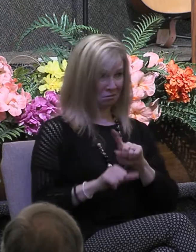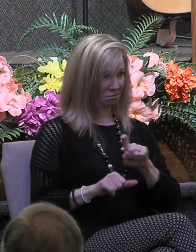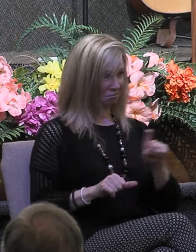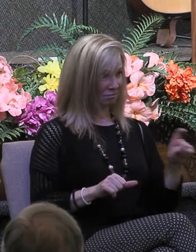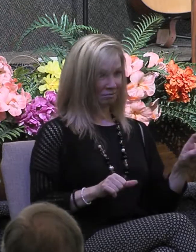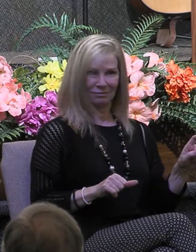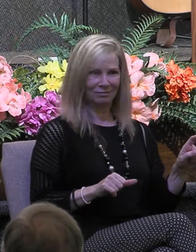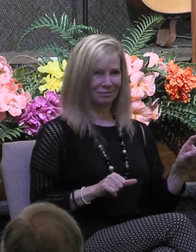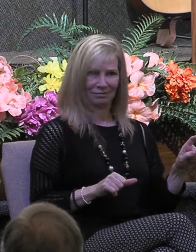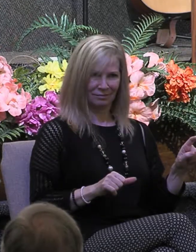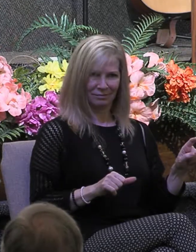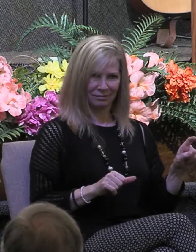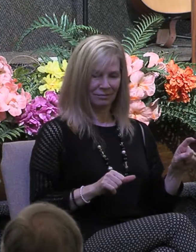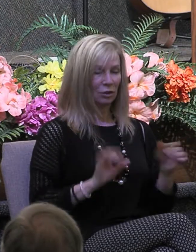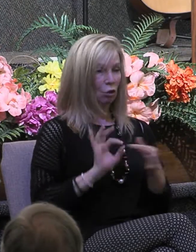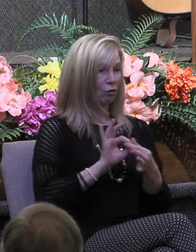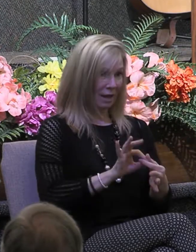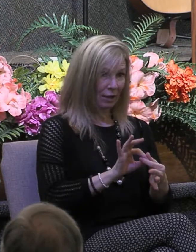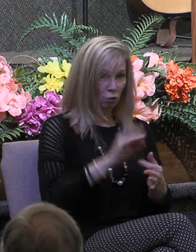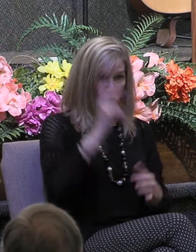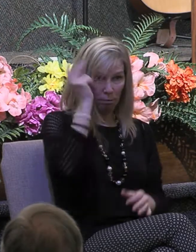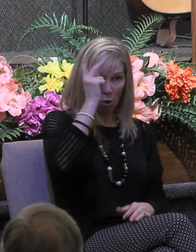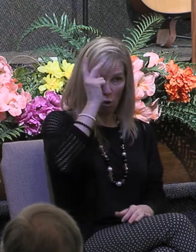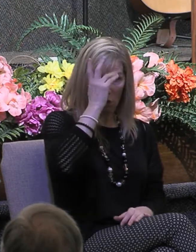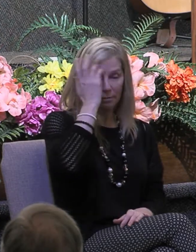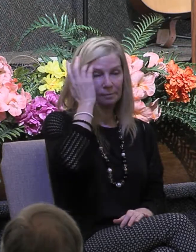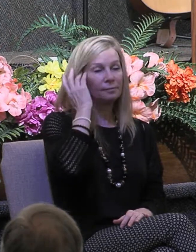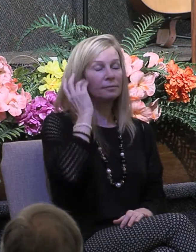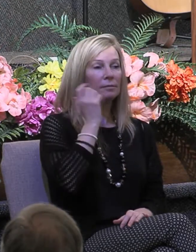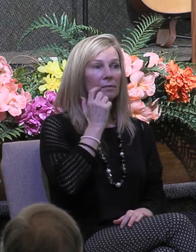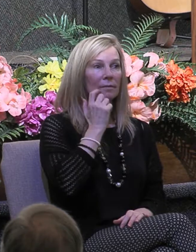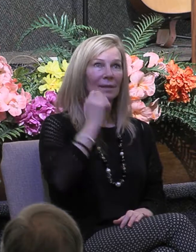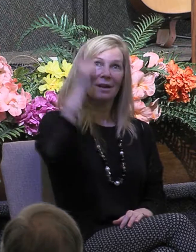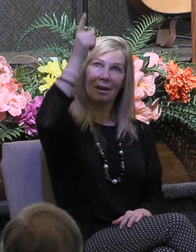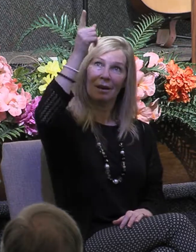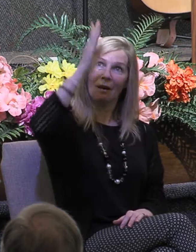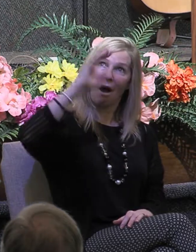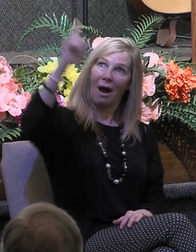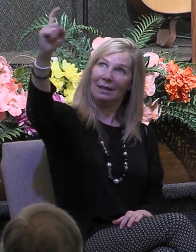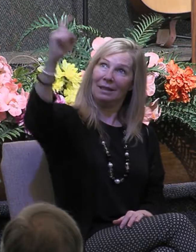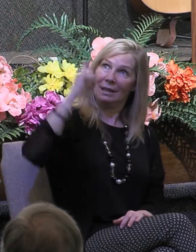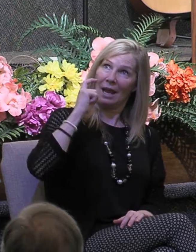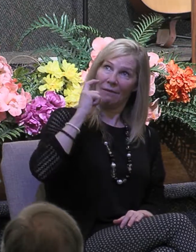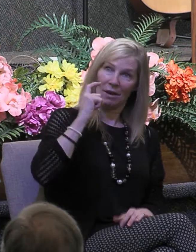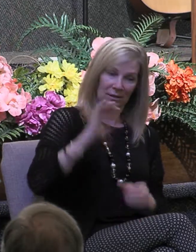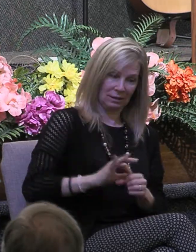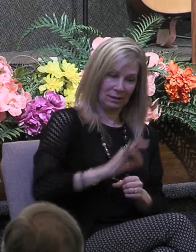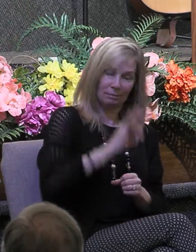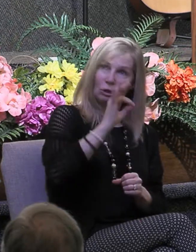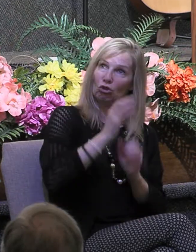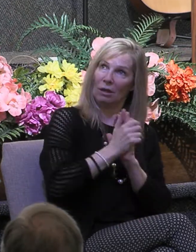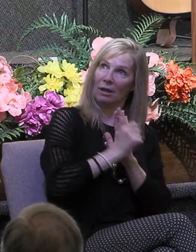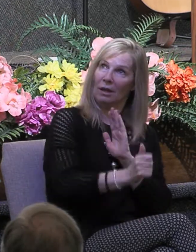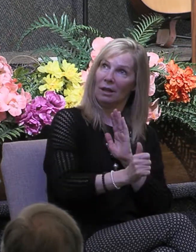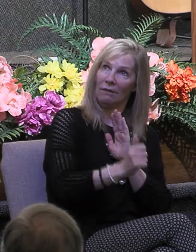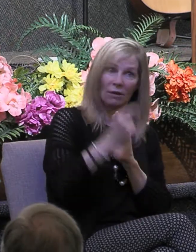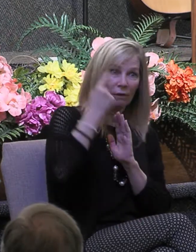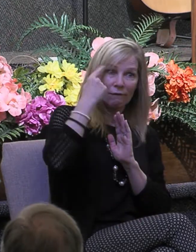according to the apostle Paul God has given us spiritual gifts for the express purpose of edifying building up others not